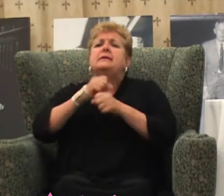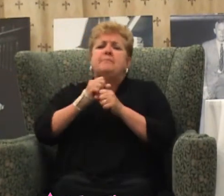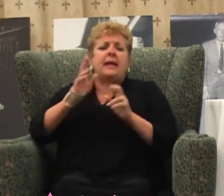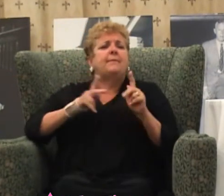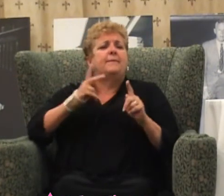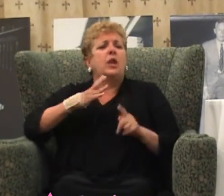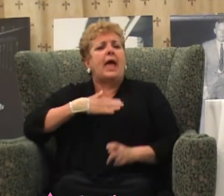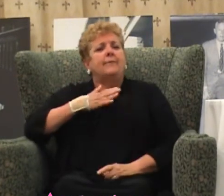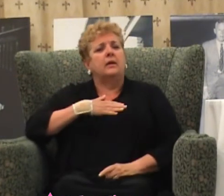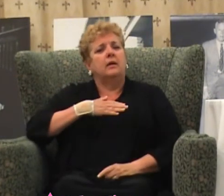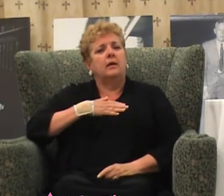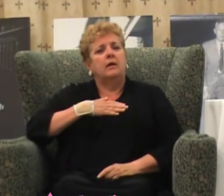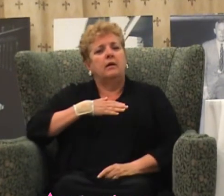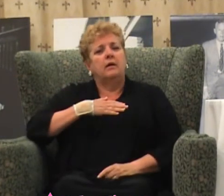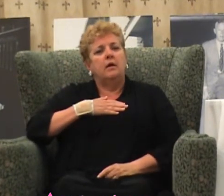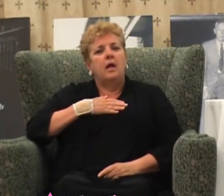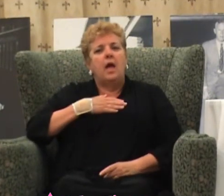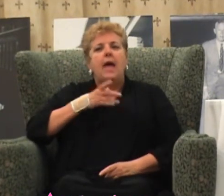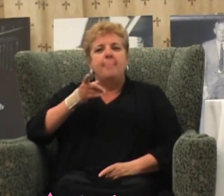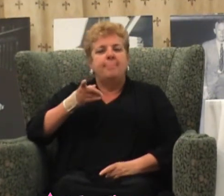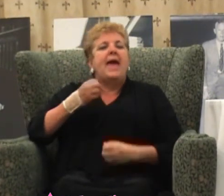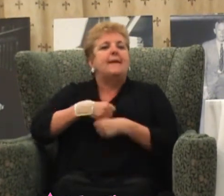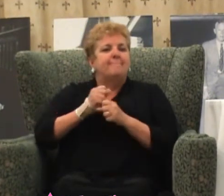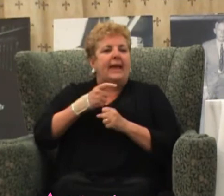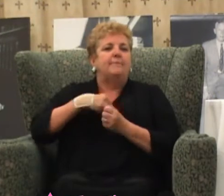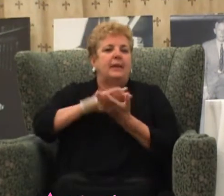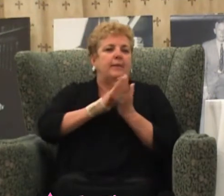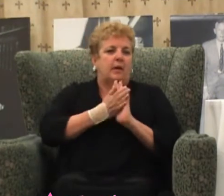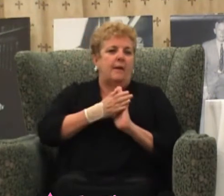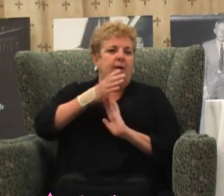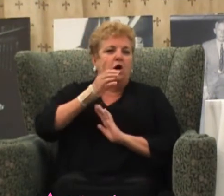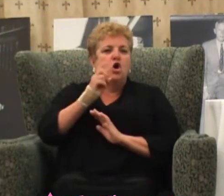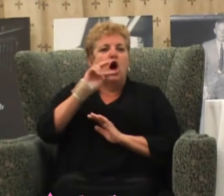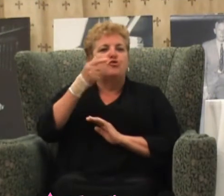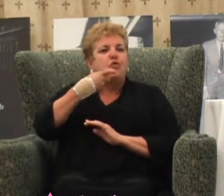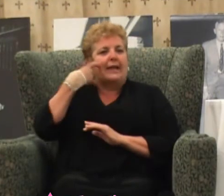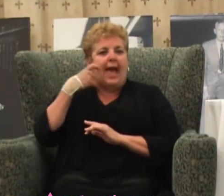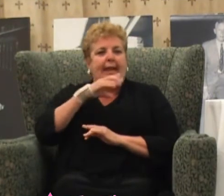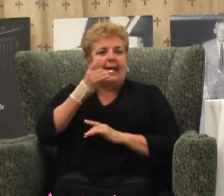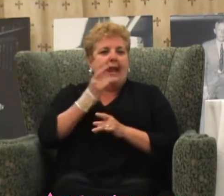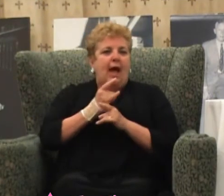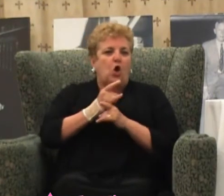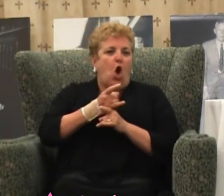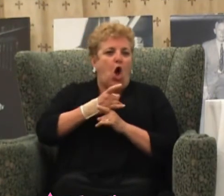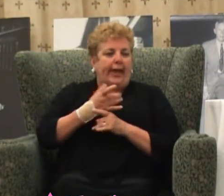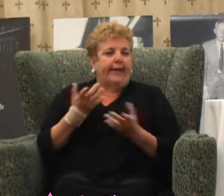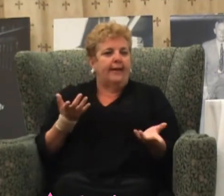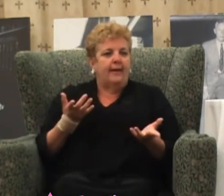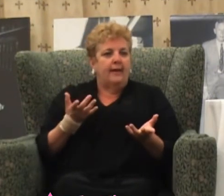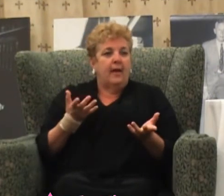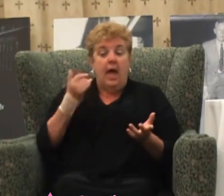and they made me into a drug addict and an alcoholic. Called my sponsor. I said, hey, I found it.